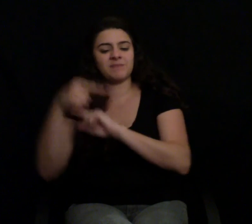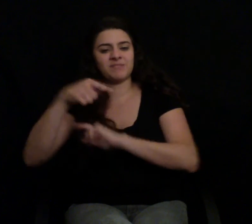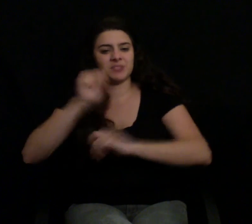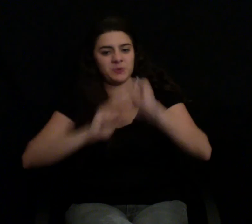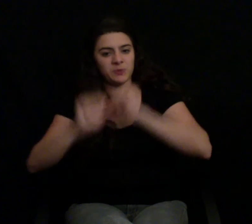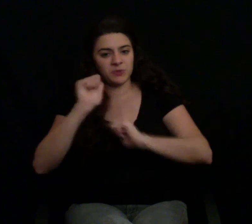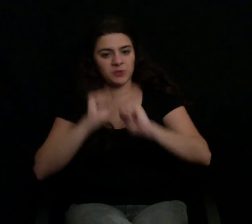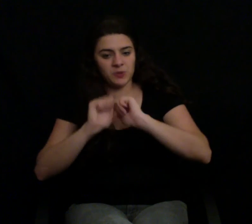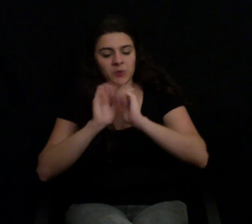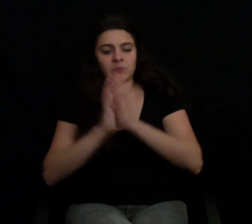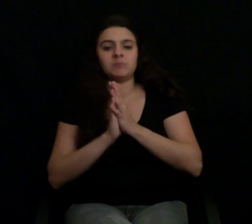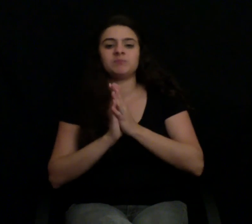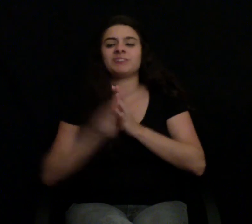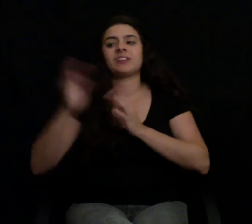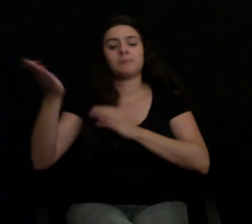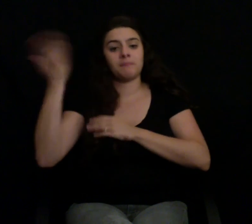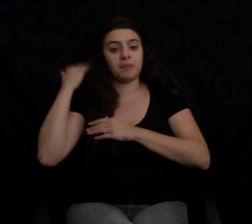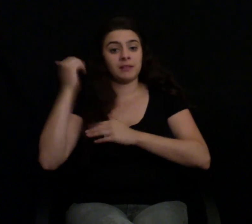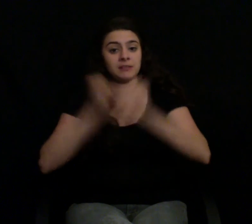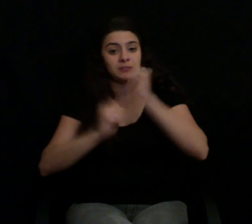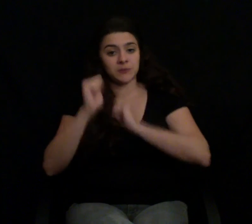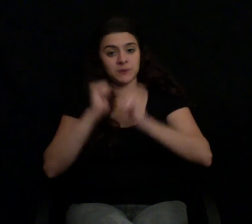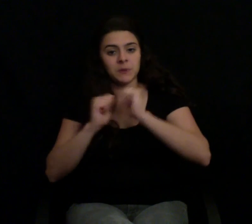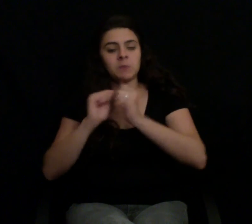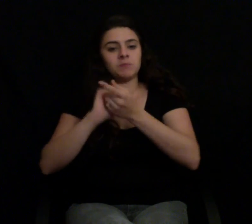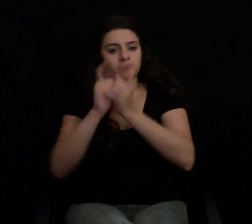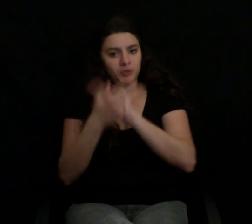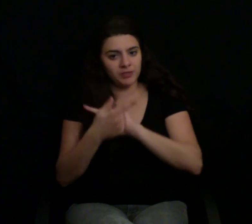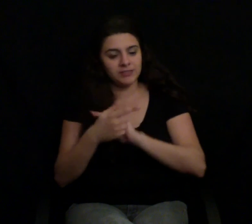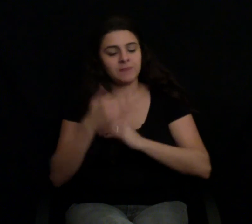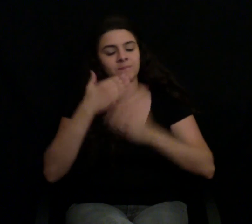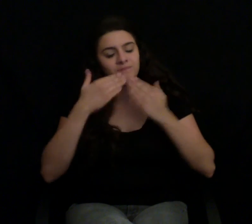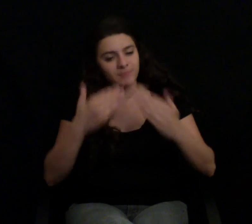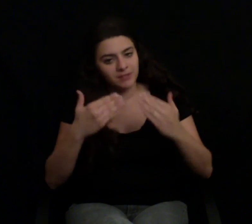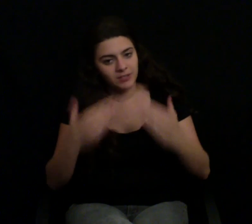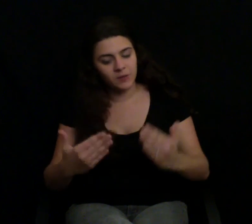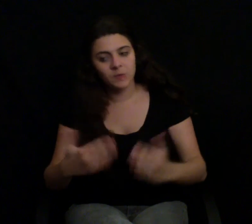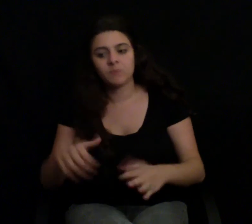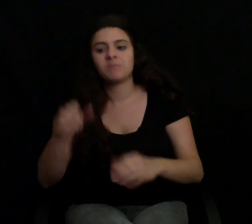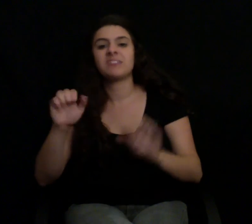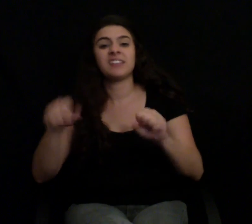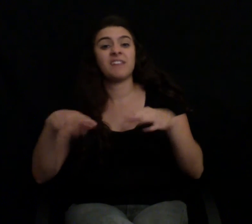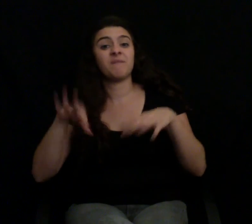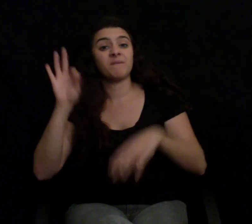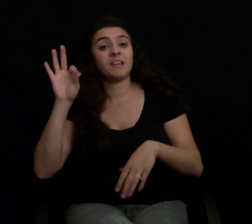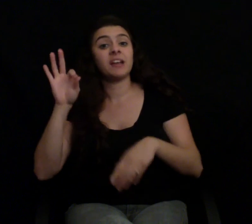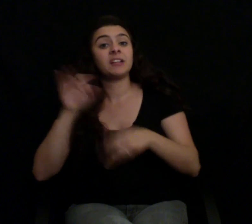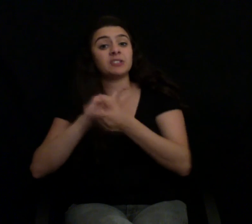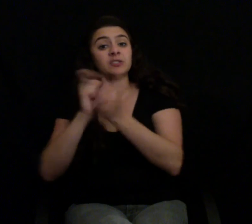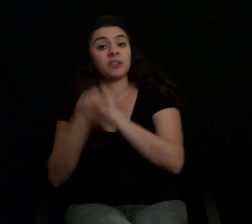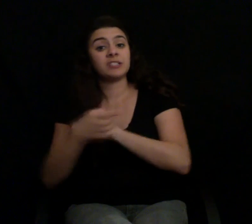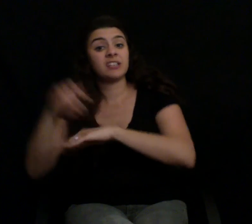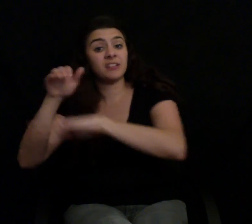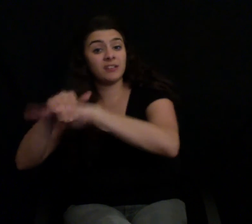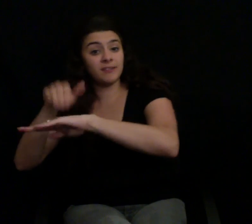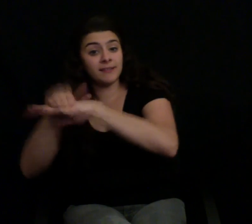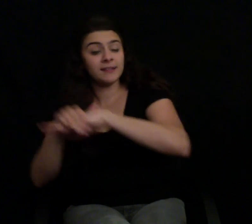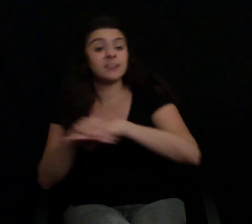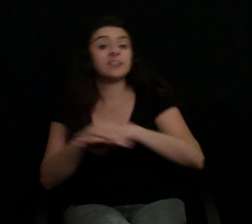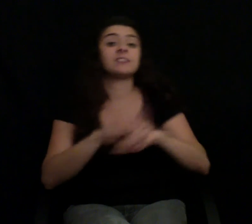Upvoted via Reddit. Transcripts can be found in English and in Espanol under the relevant links heading for every episode, or in the